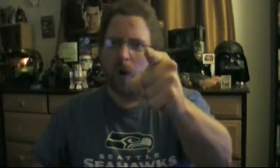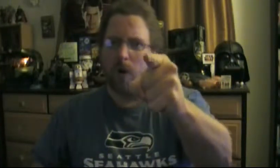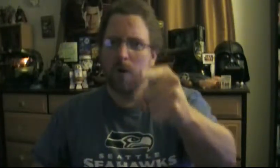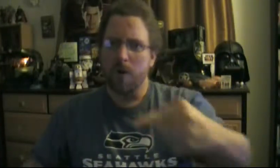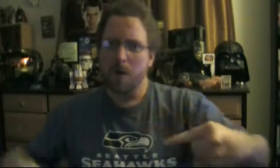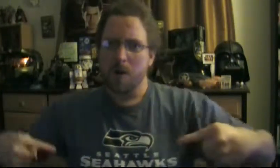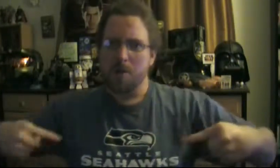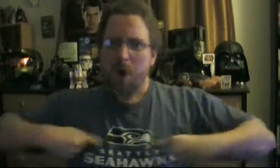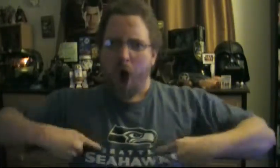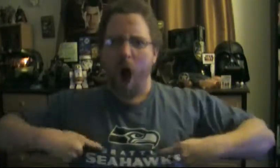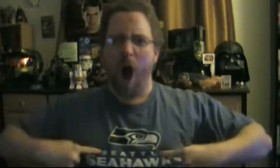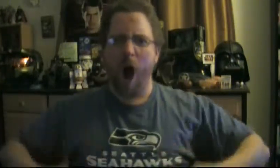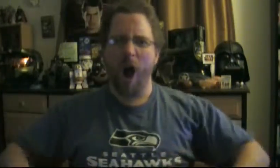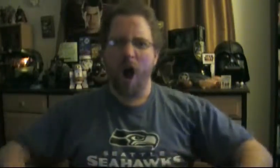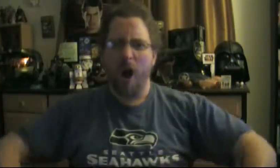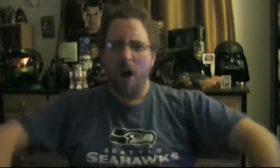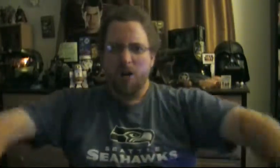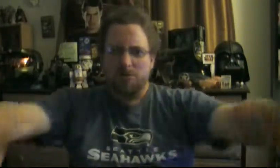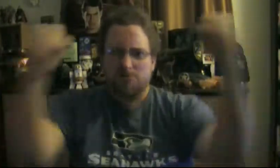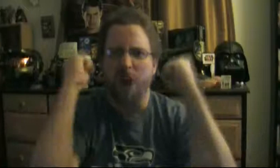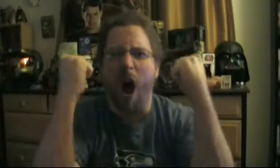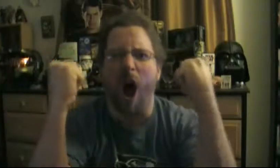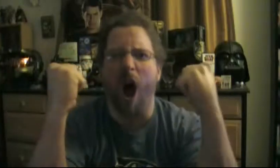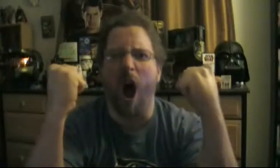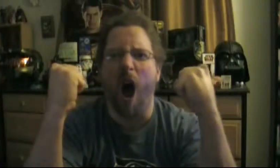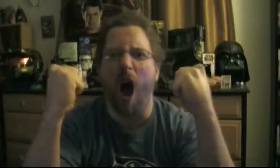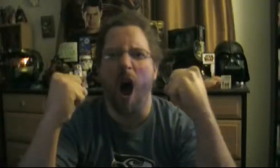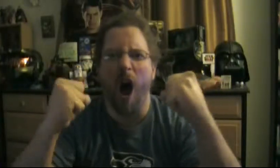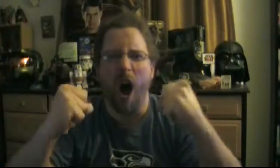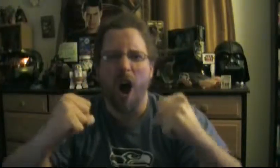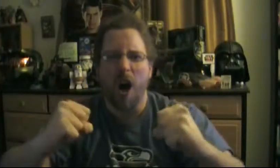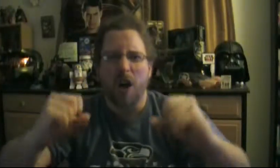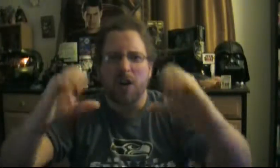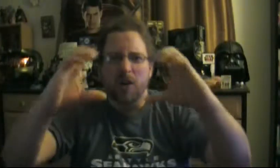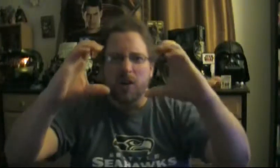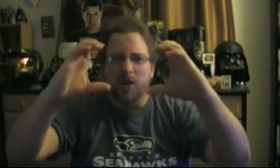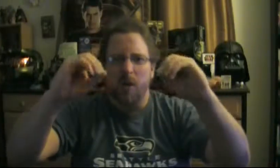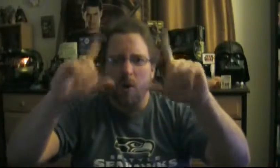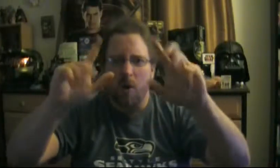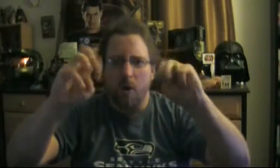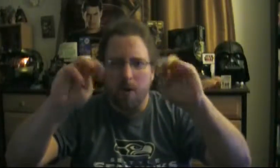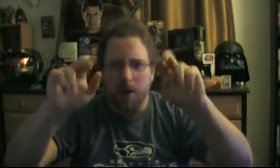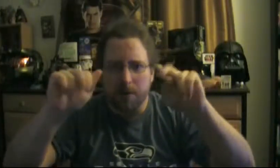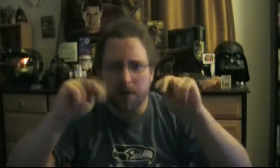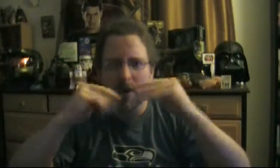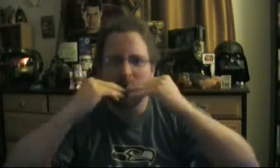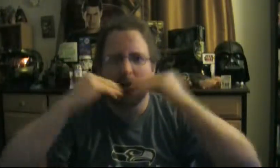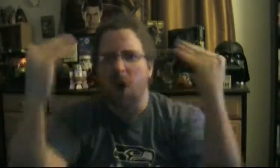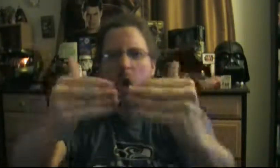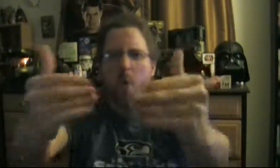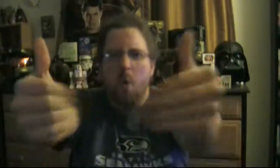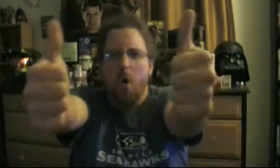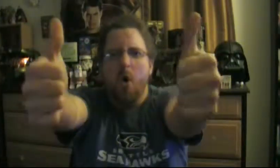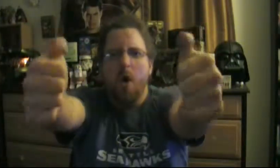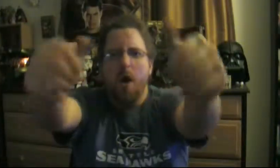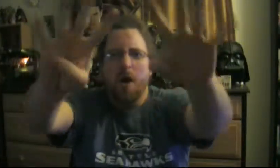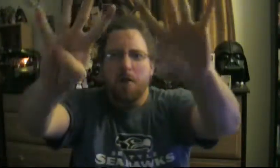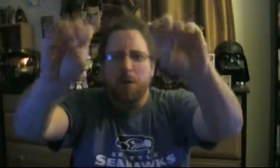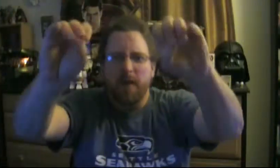but